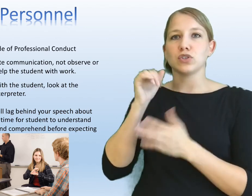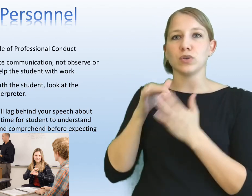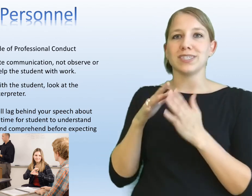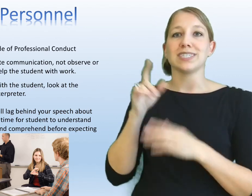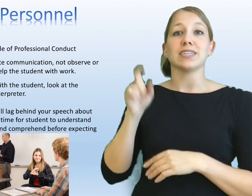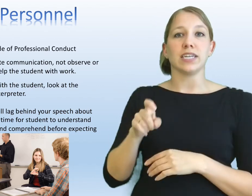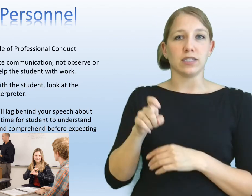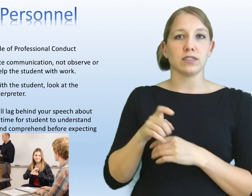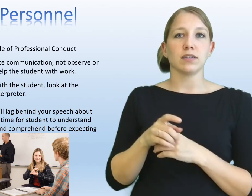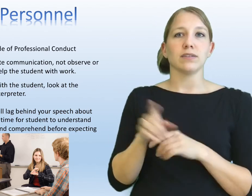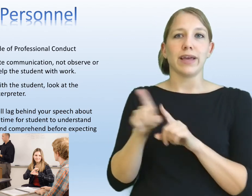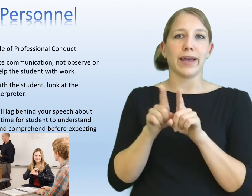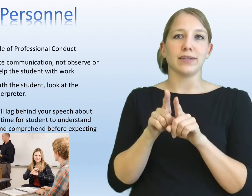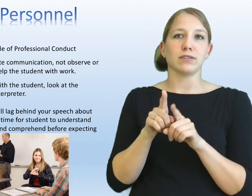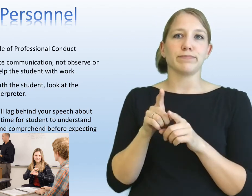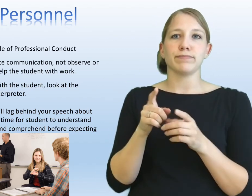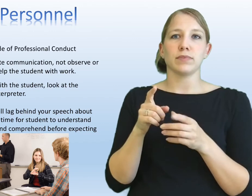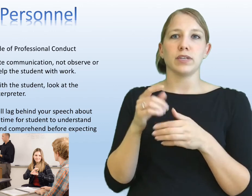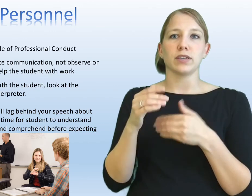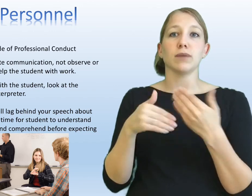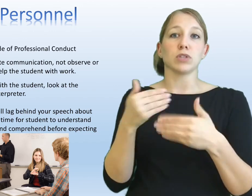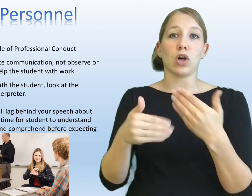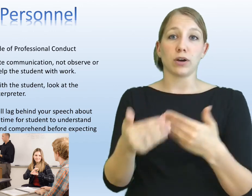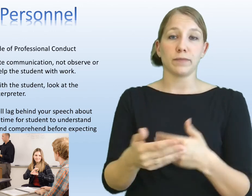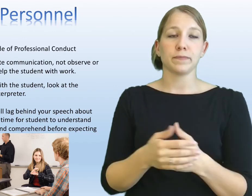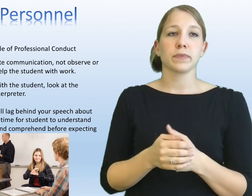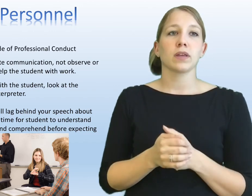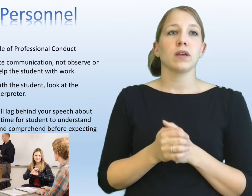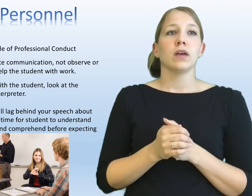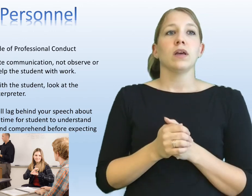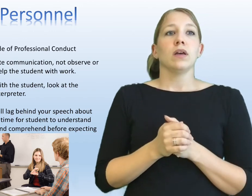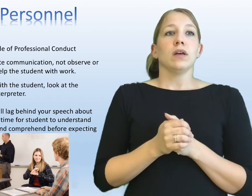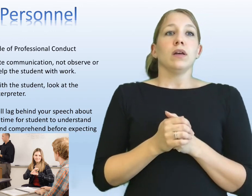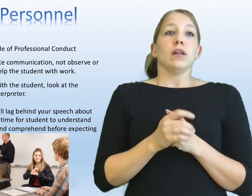deaf students needs as it comes along.